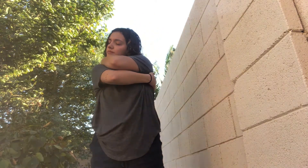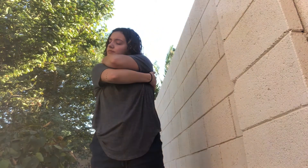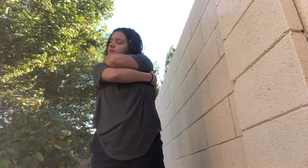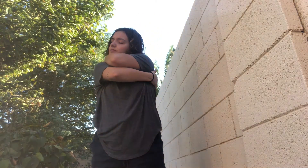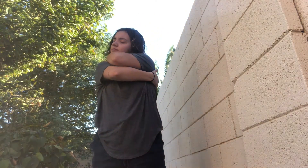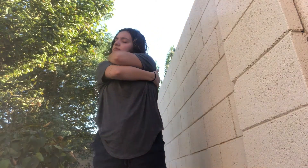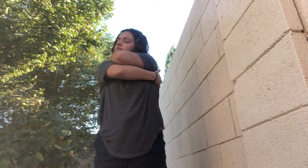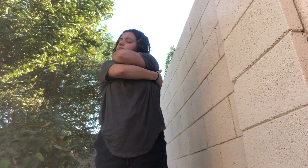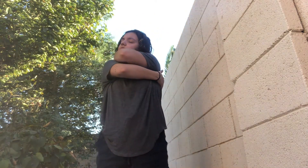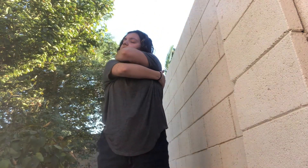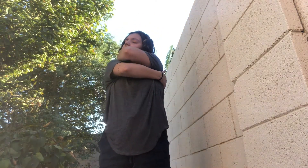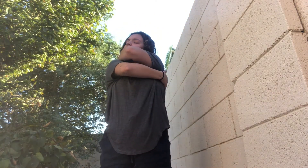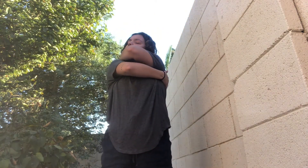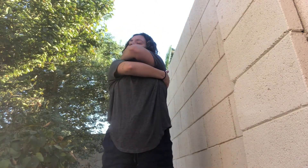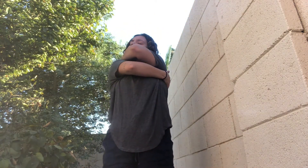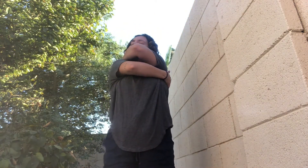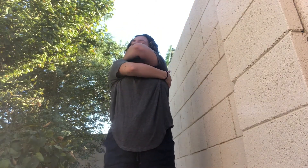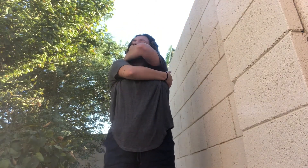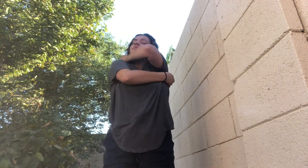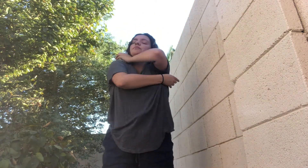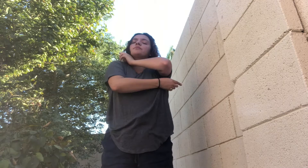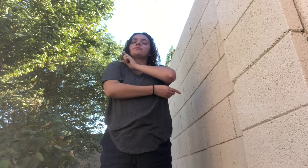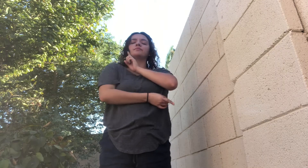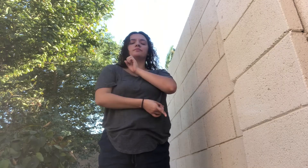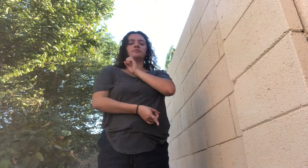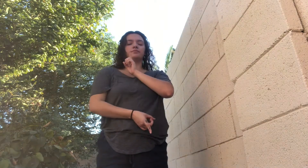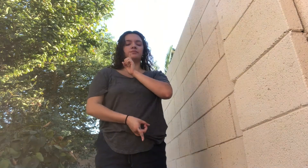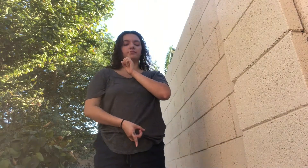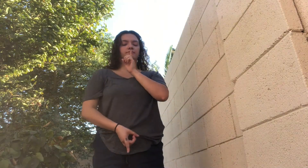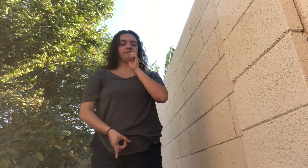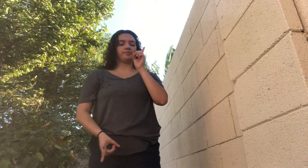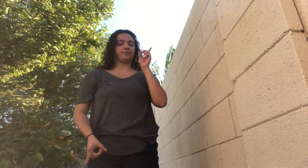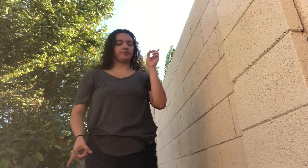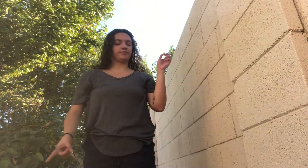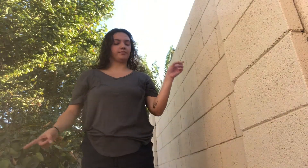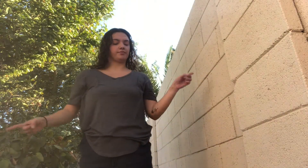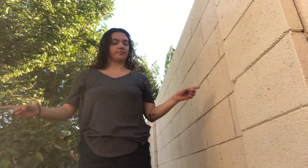i am strong i am love i am light